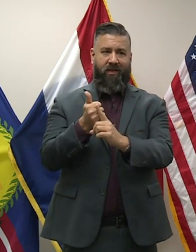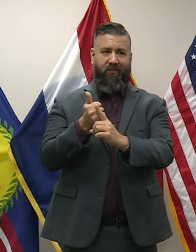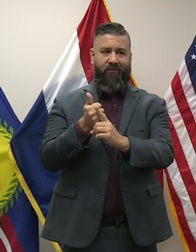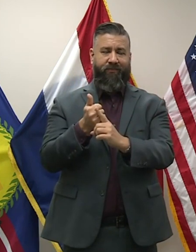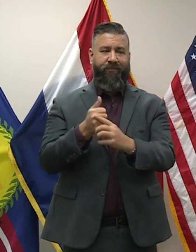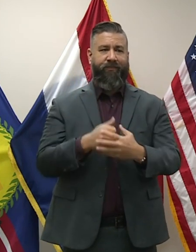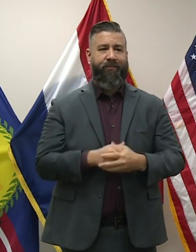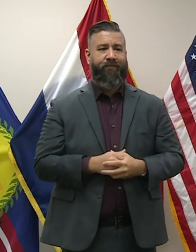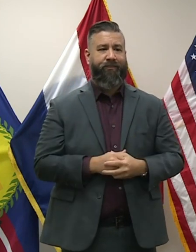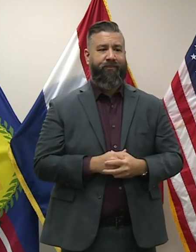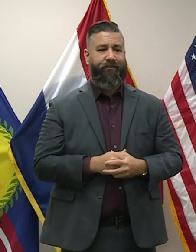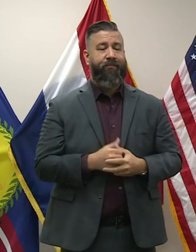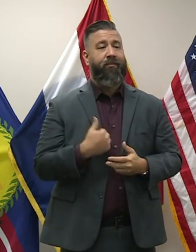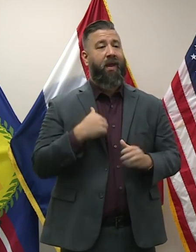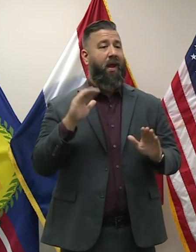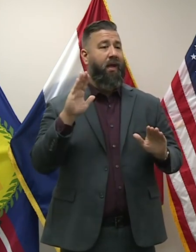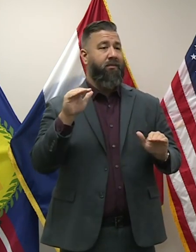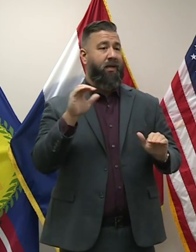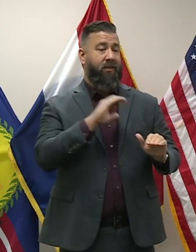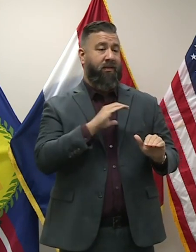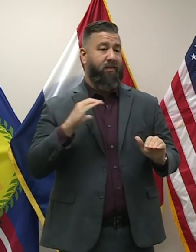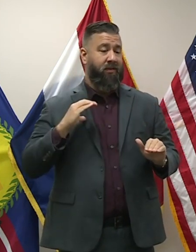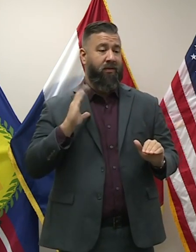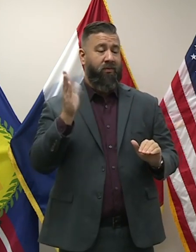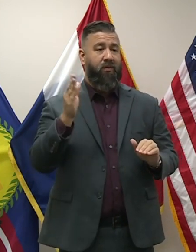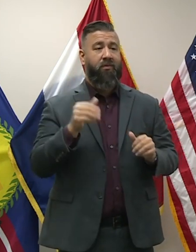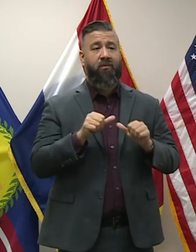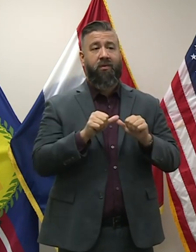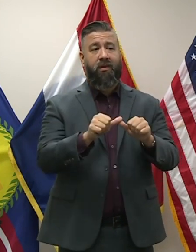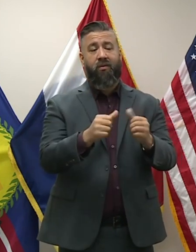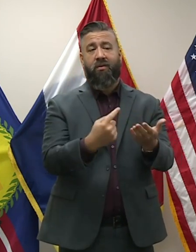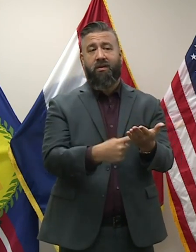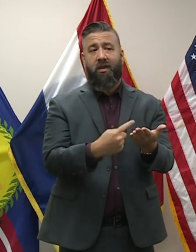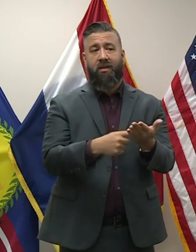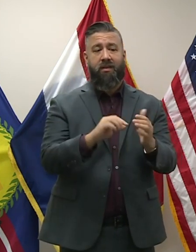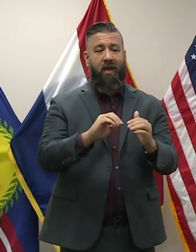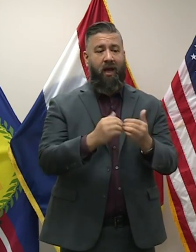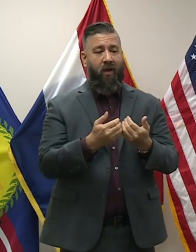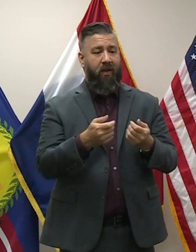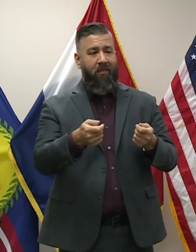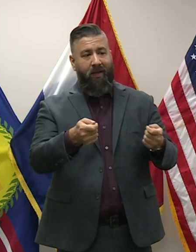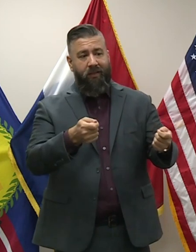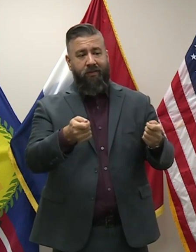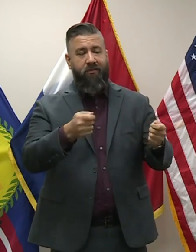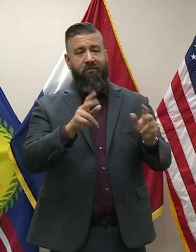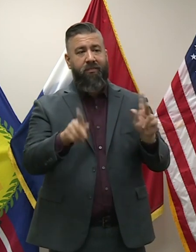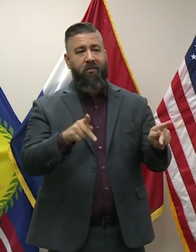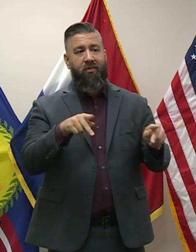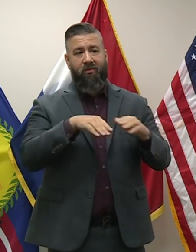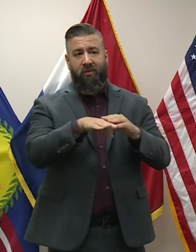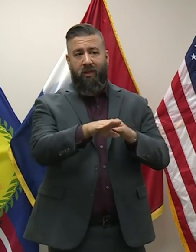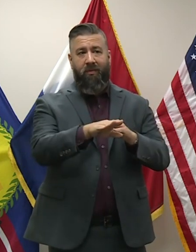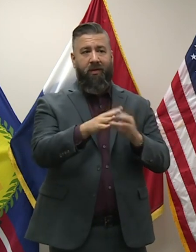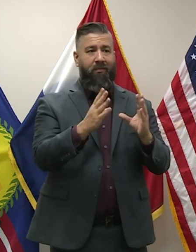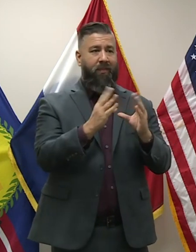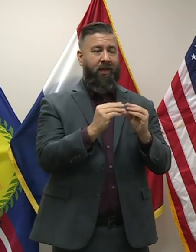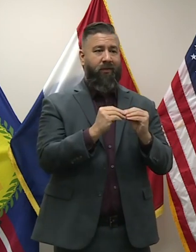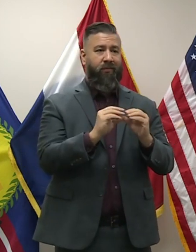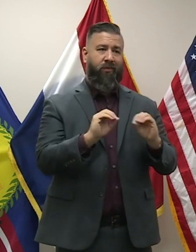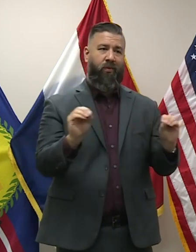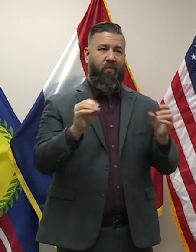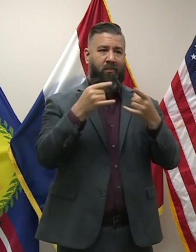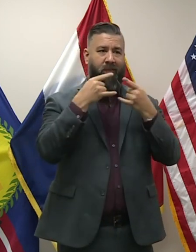But I expect the council will continue to discuss how they manage folks who come to the council meetings